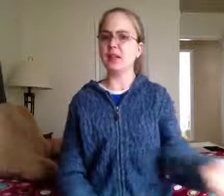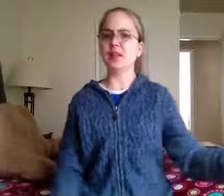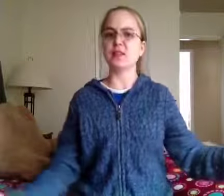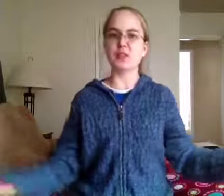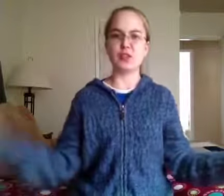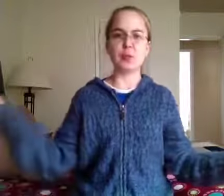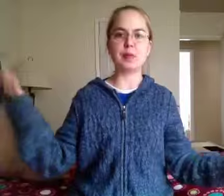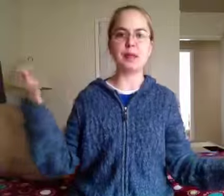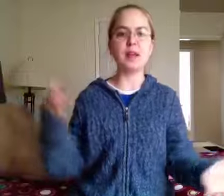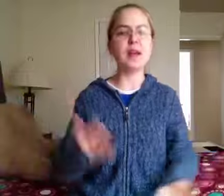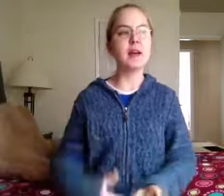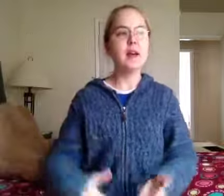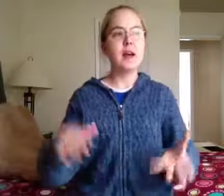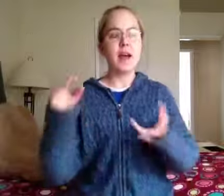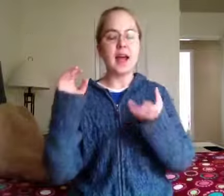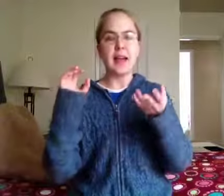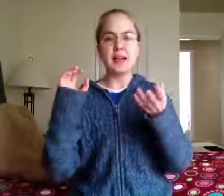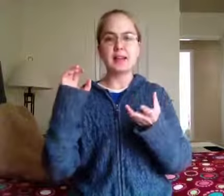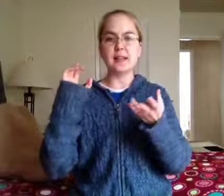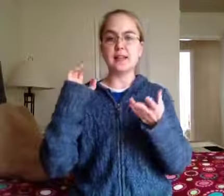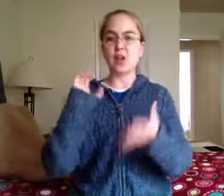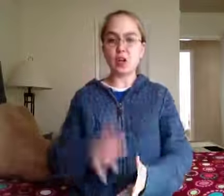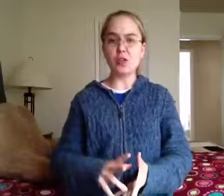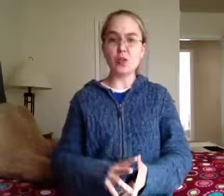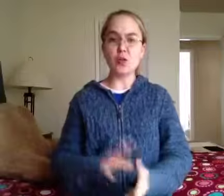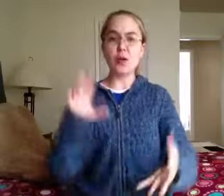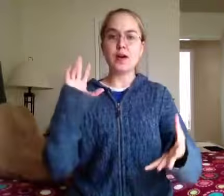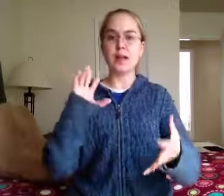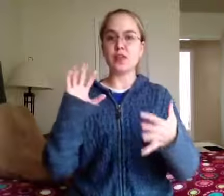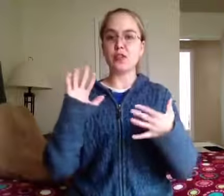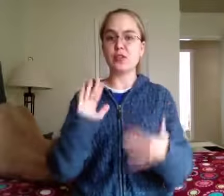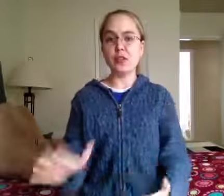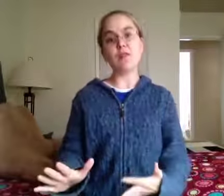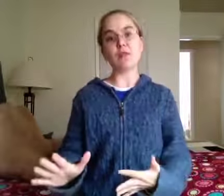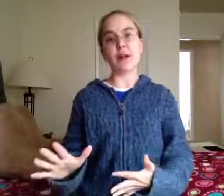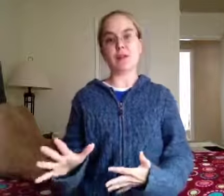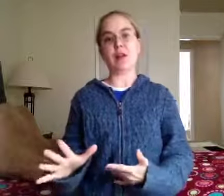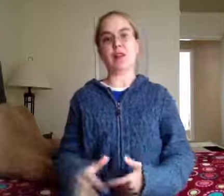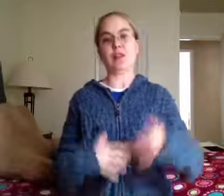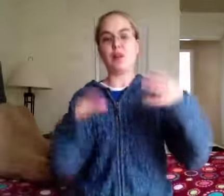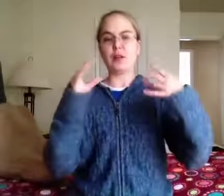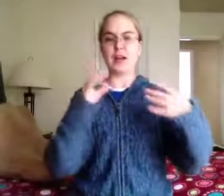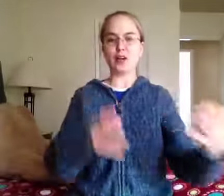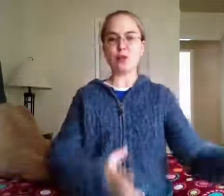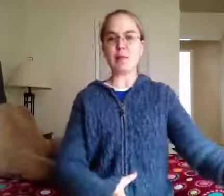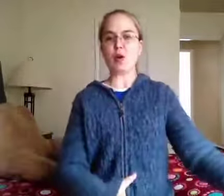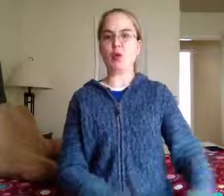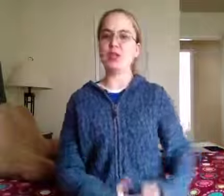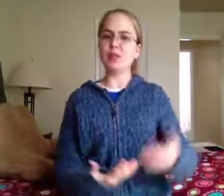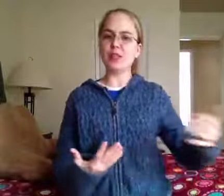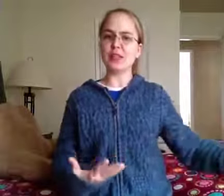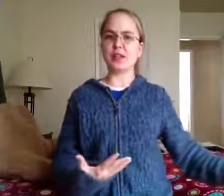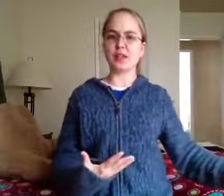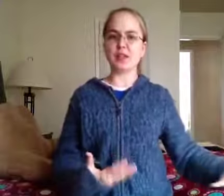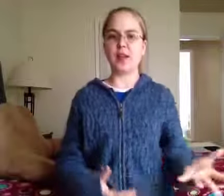doesn't feel stupid to say, and it is also National Novel Writing Month, or NaNoWriMo, which is much easier to say.